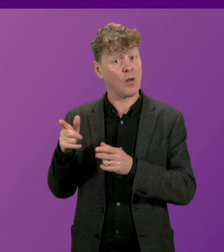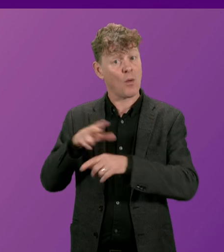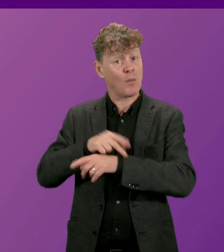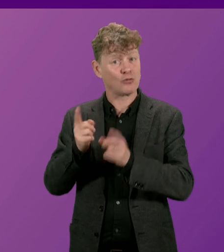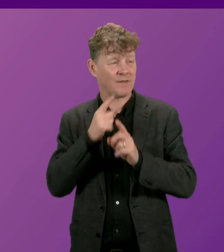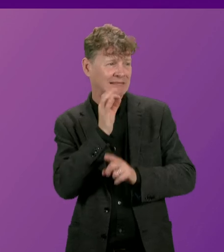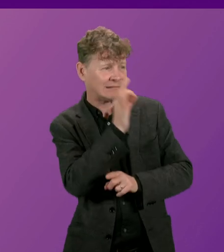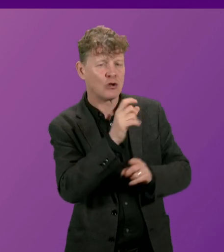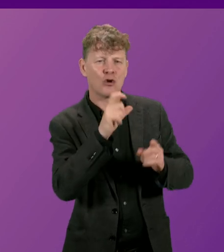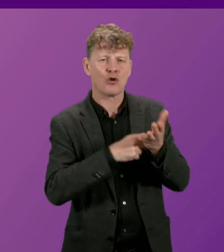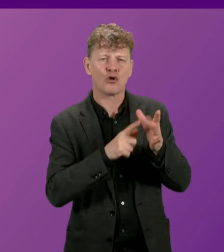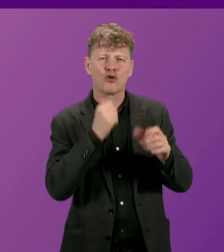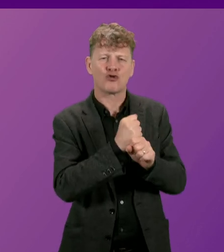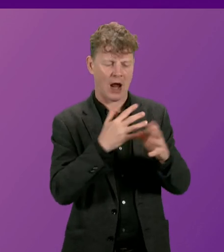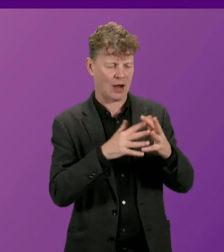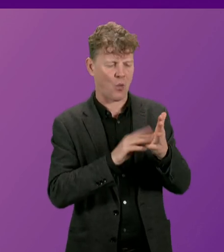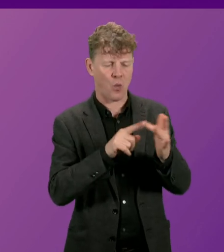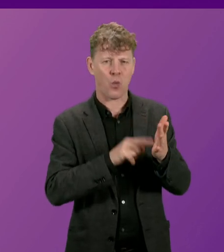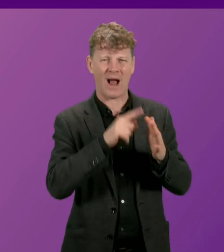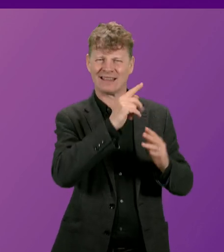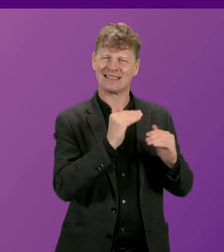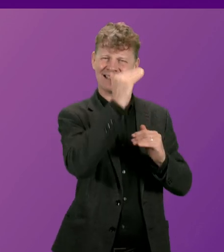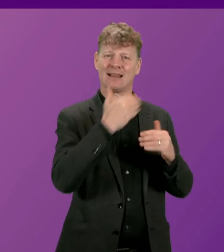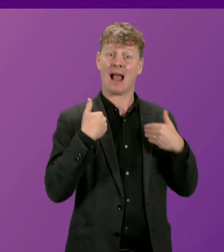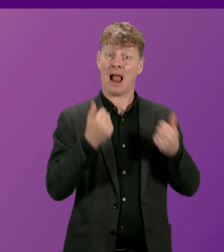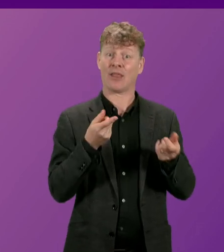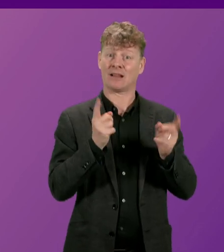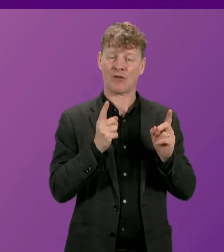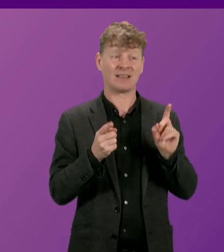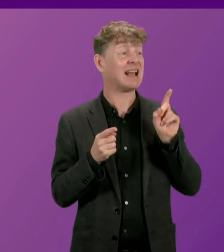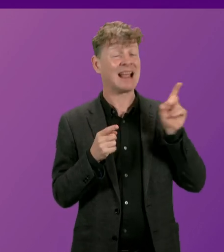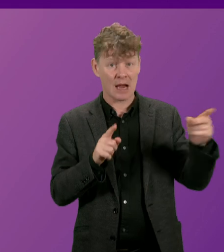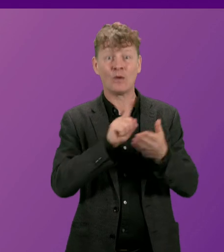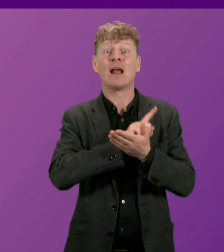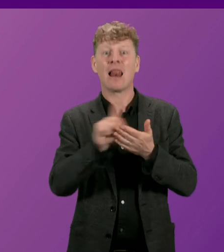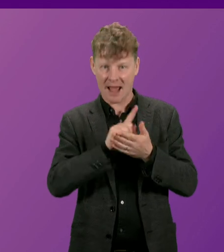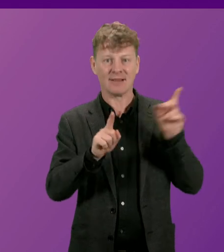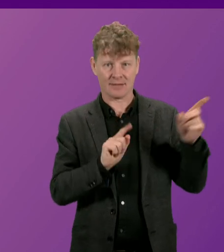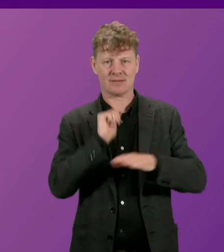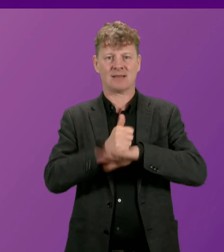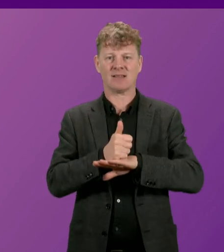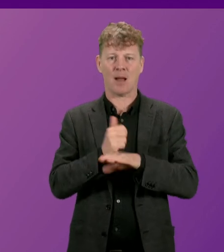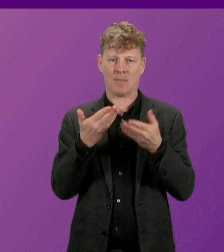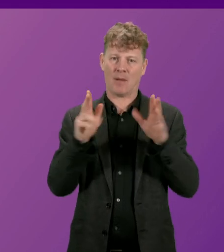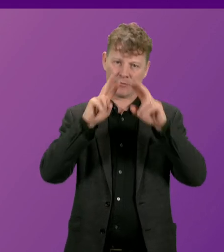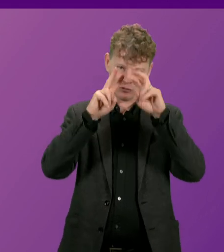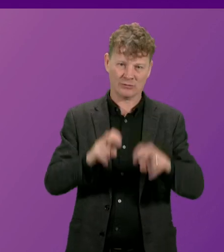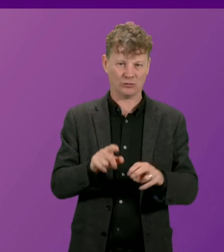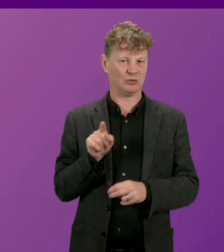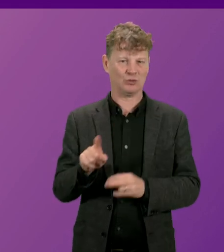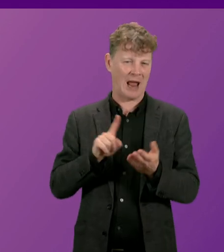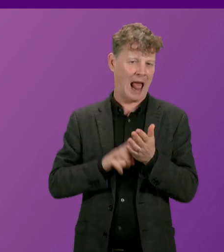White, senior health director who, as the Chamber knows, was later assigned to help set up the public inquiry into the Eljamil scandal